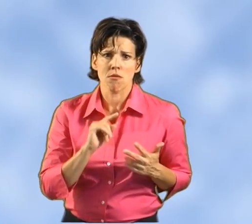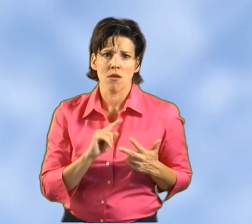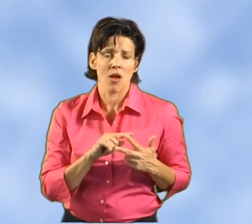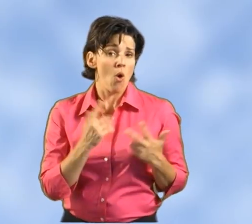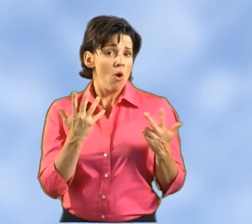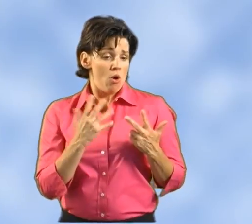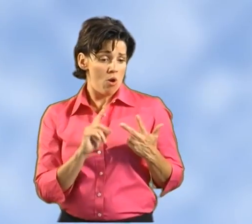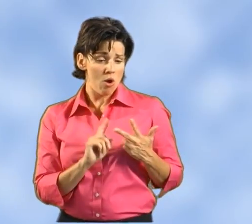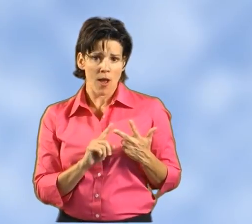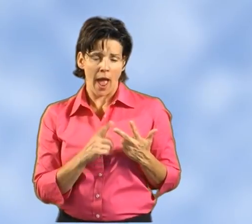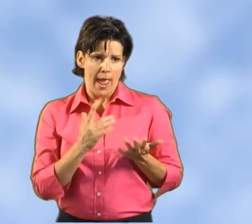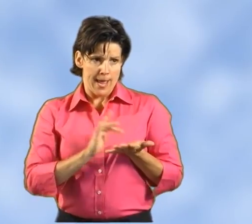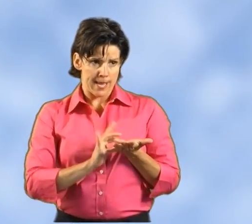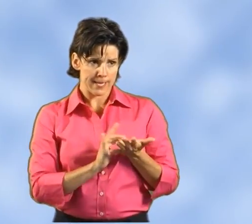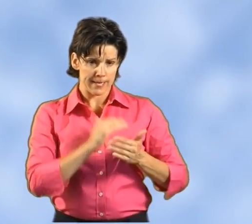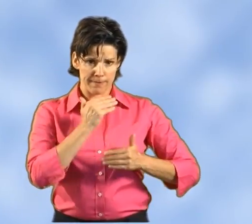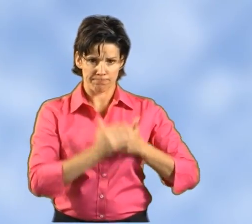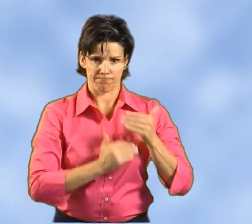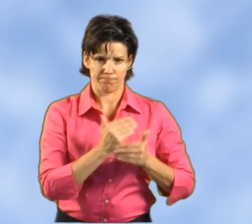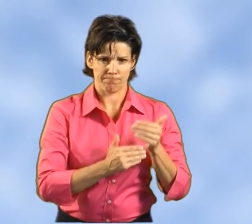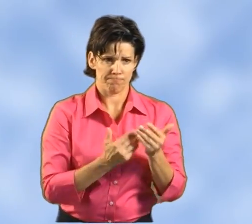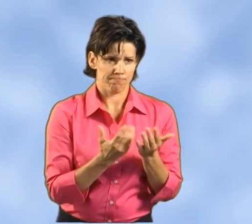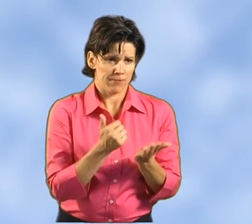or treating breast cancer.